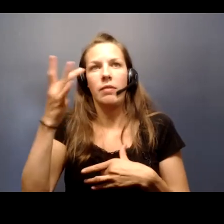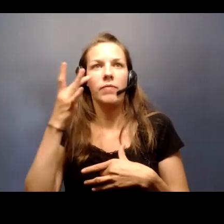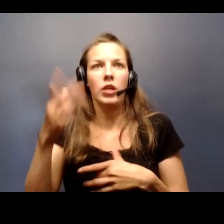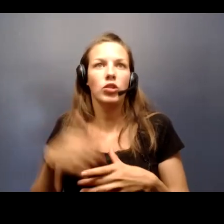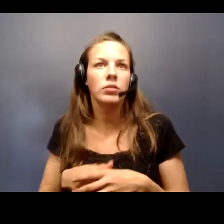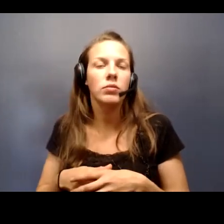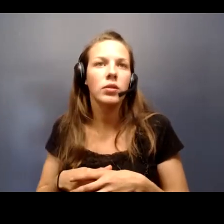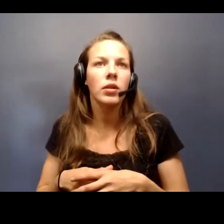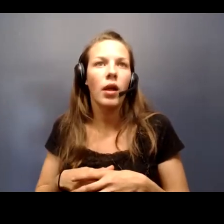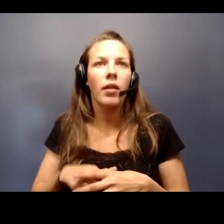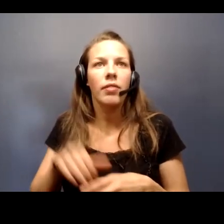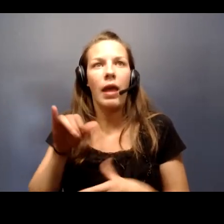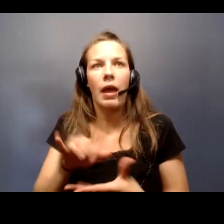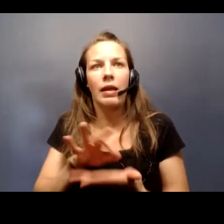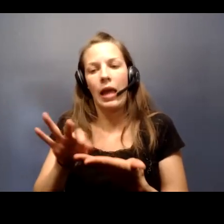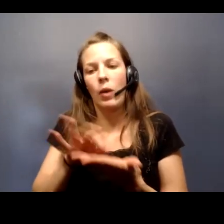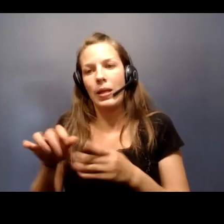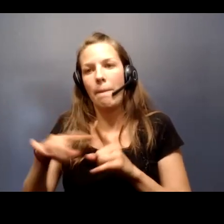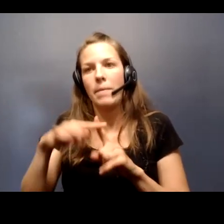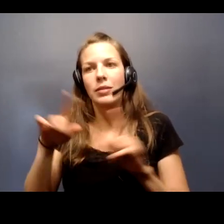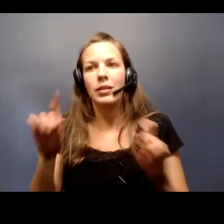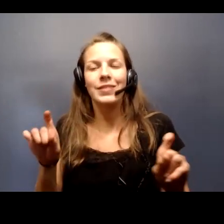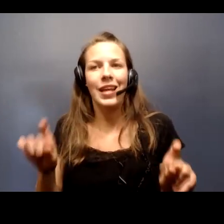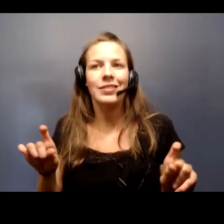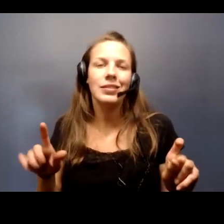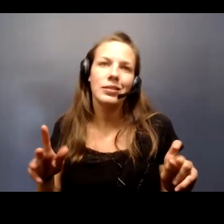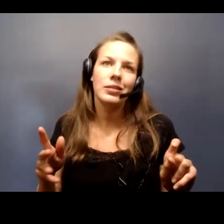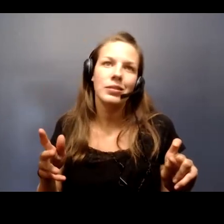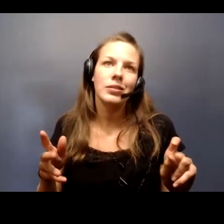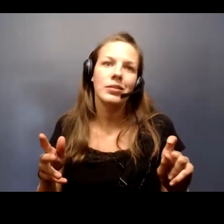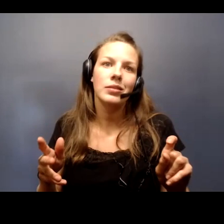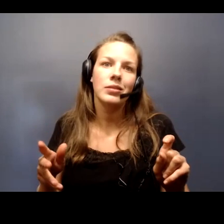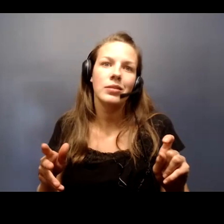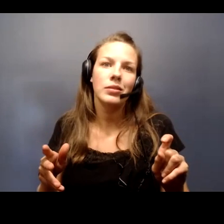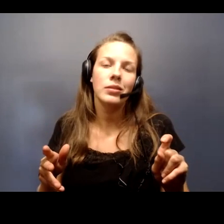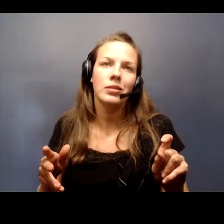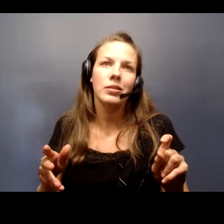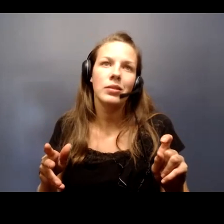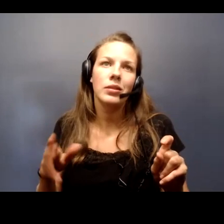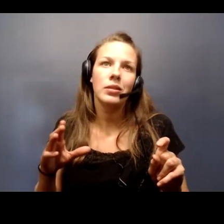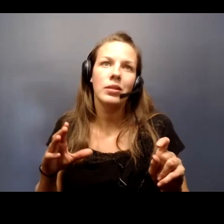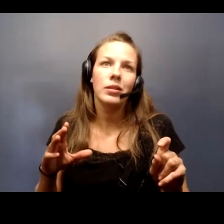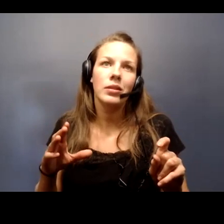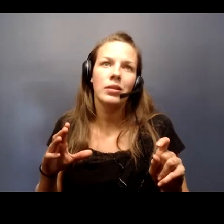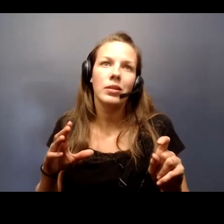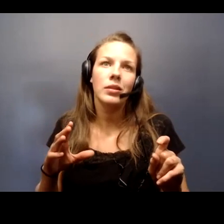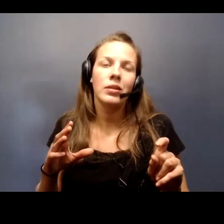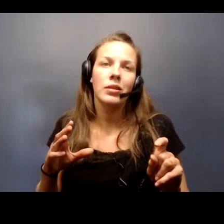So that makes counting positive tests a less, much less